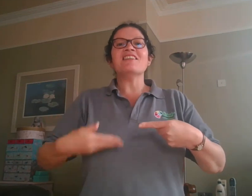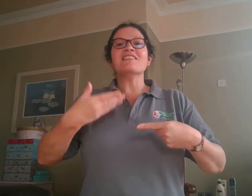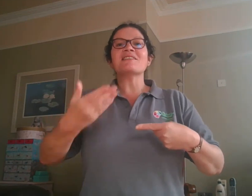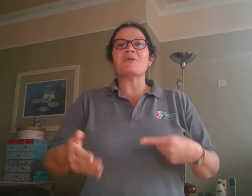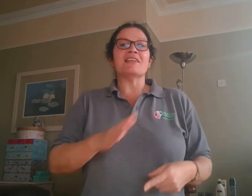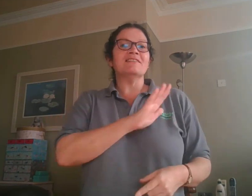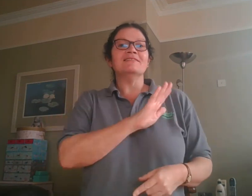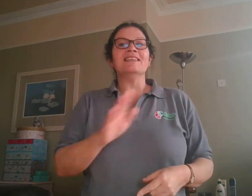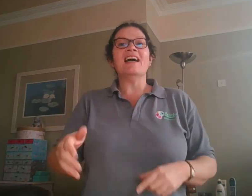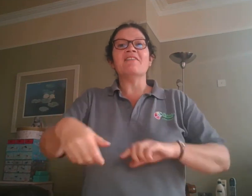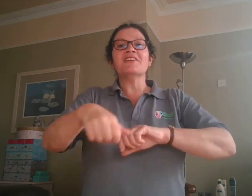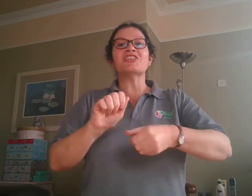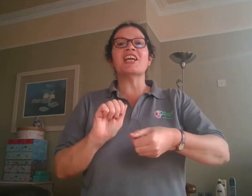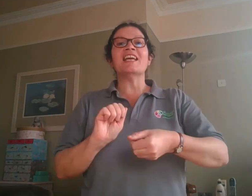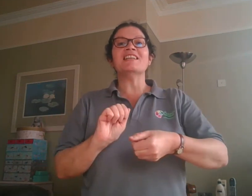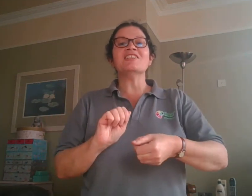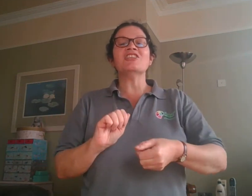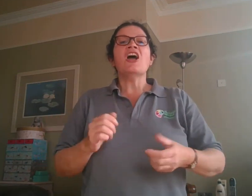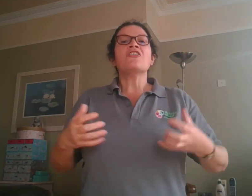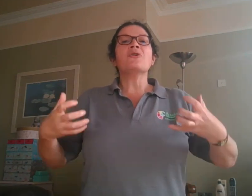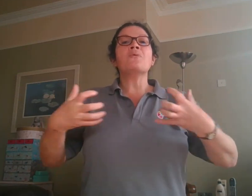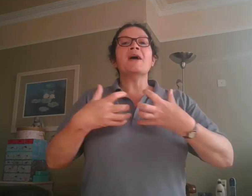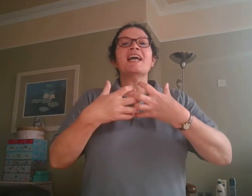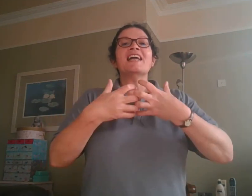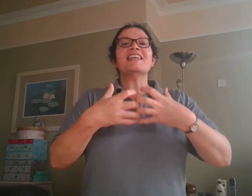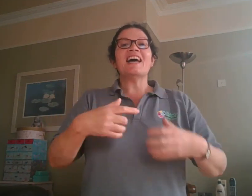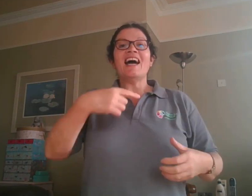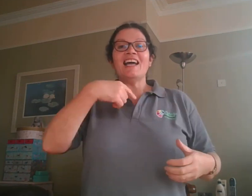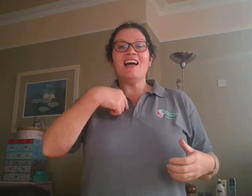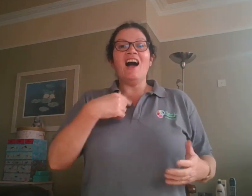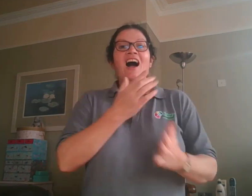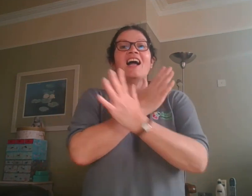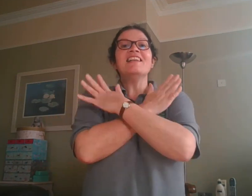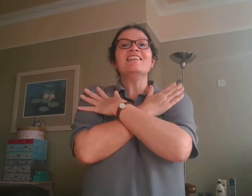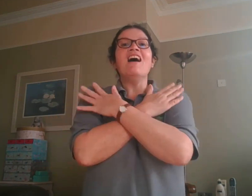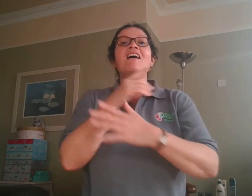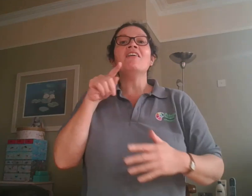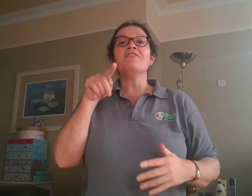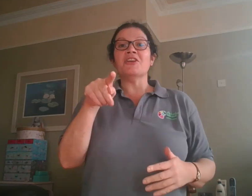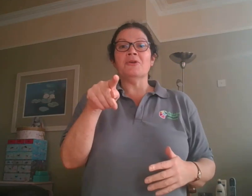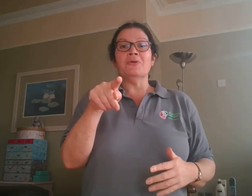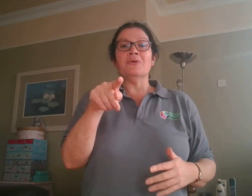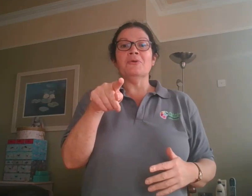will never change, the way that I love you.